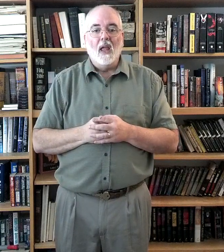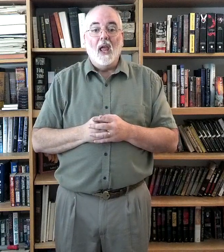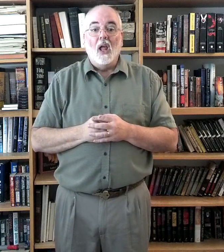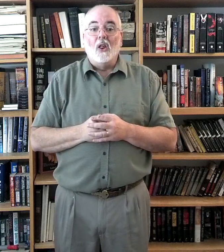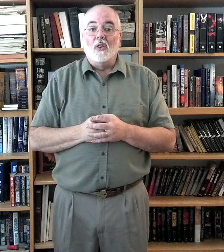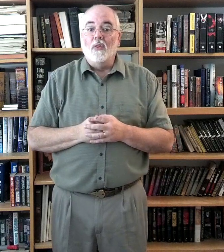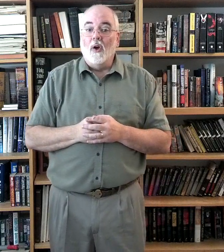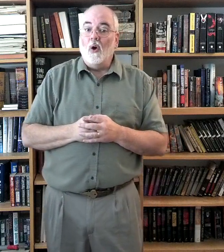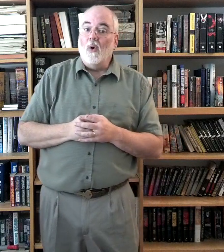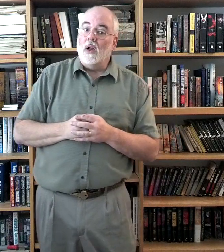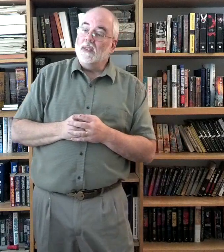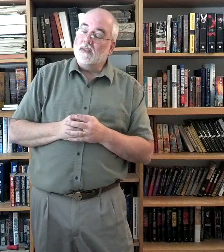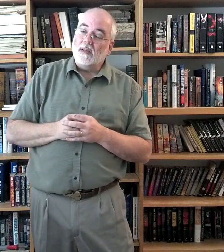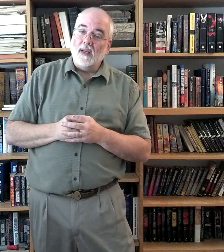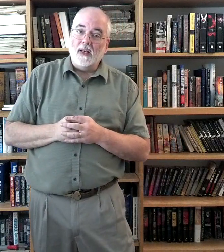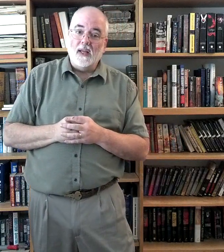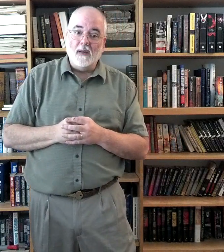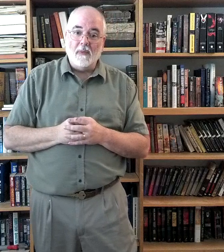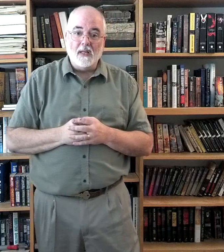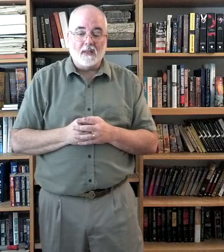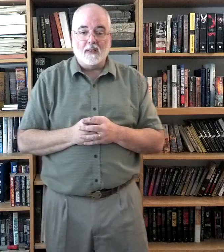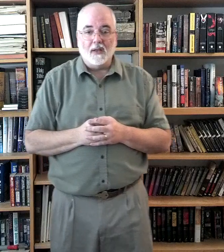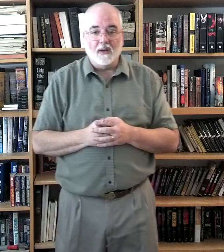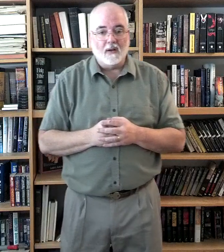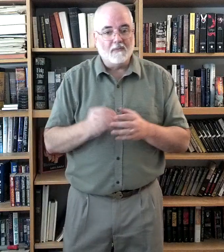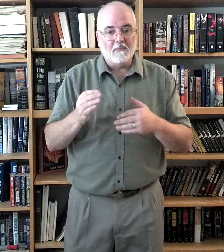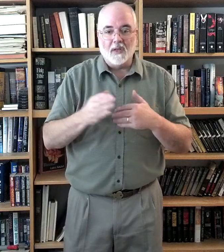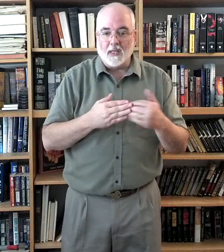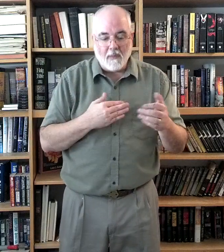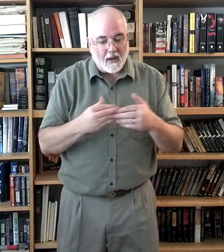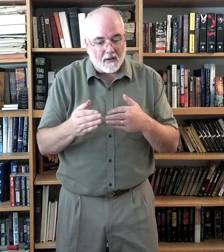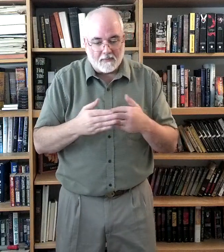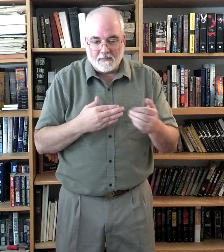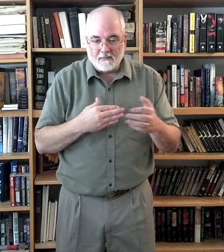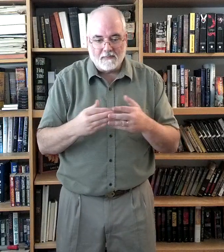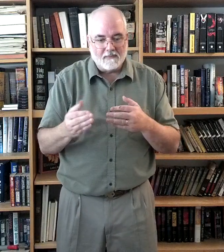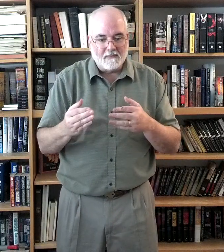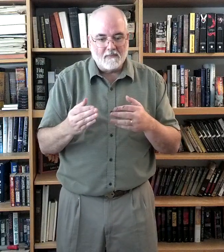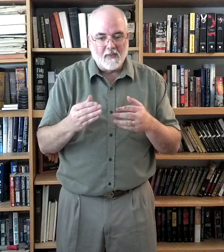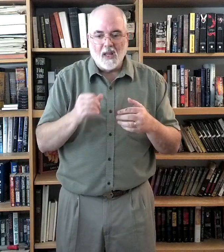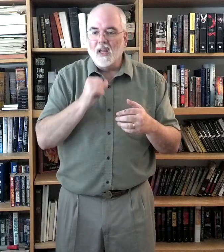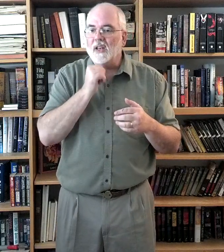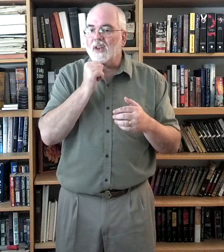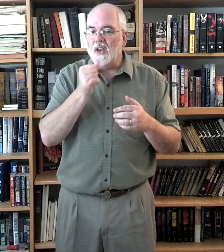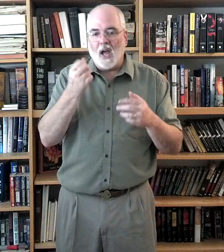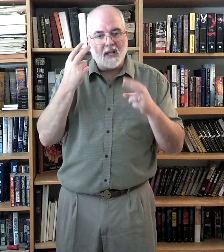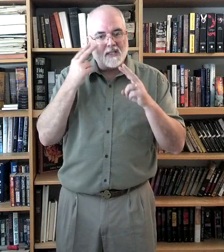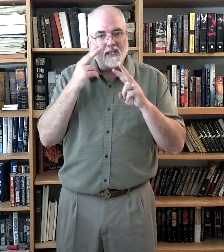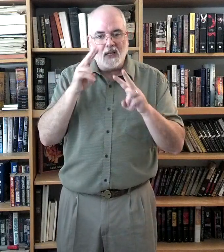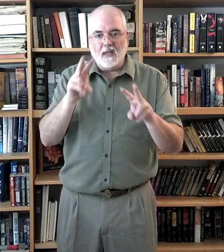Though unseen, he meets us here. Doesn't matter. Not seen,